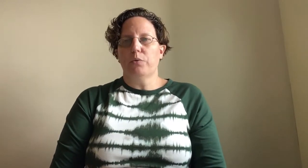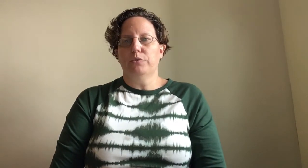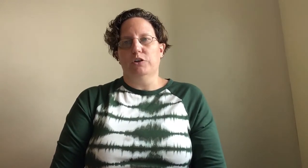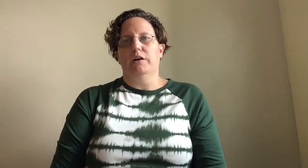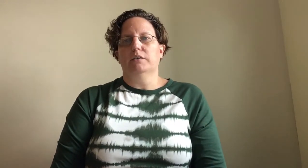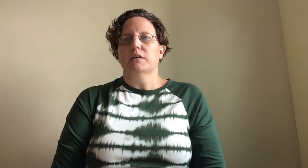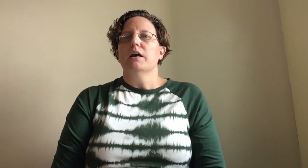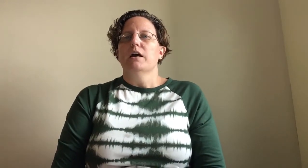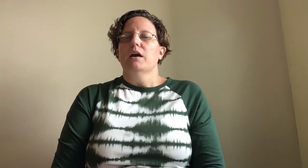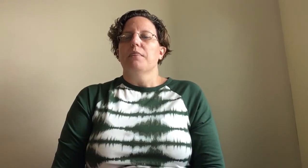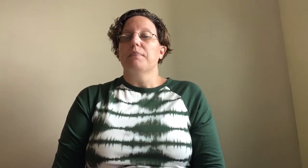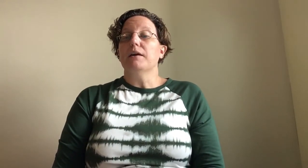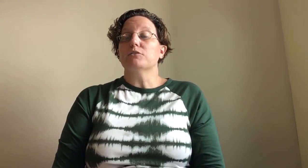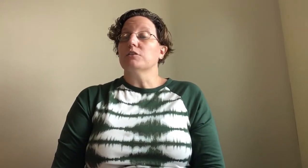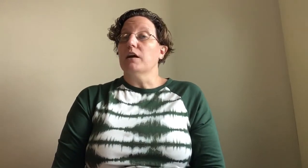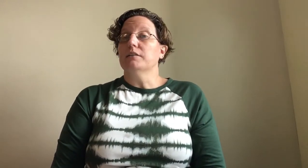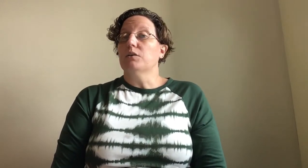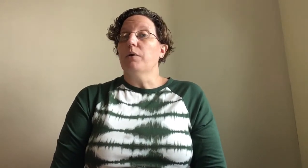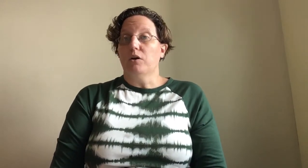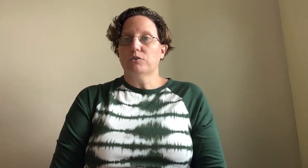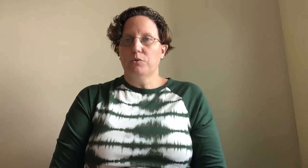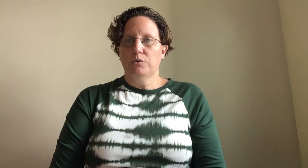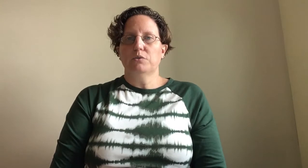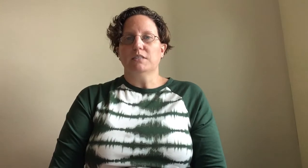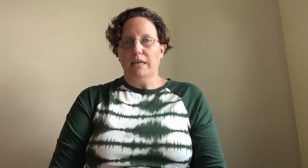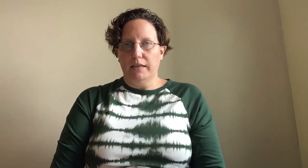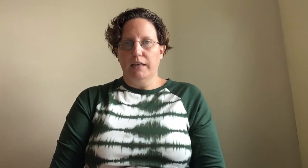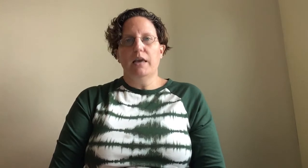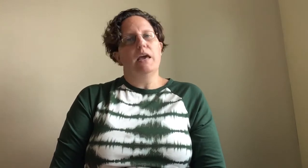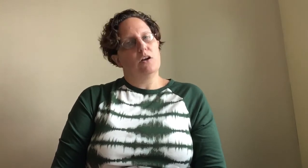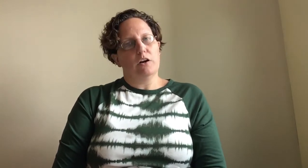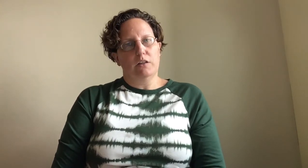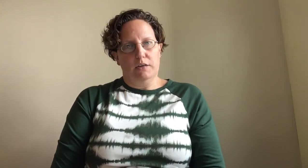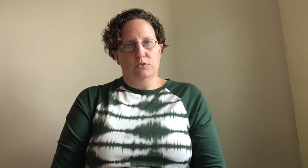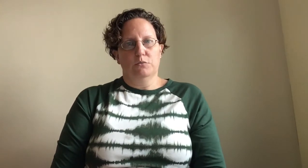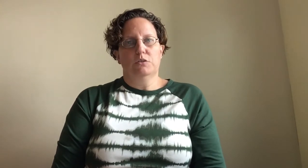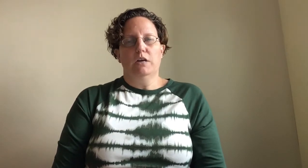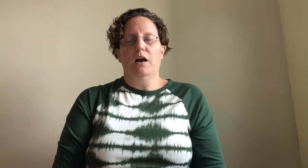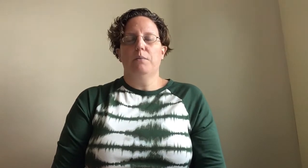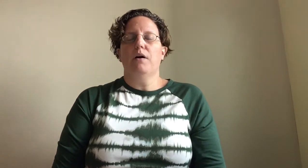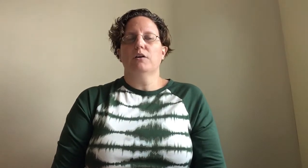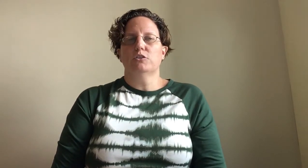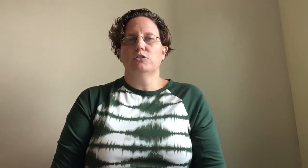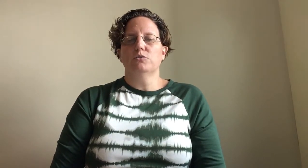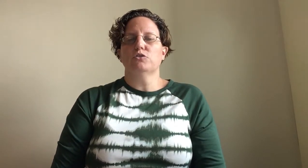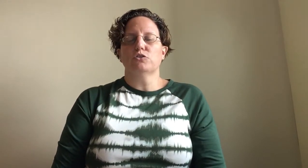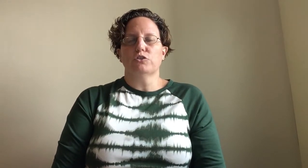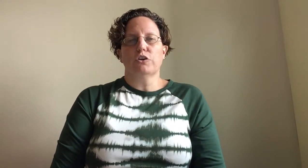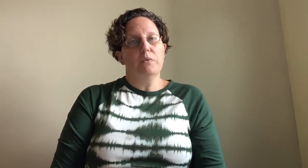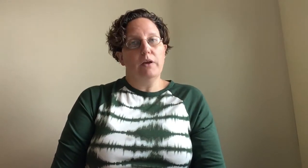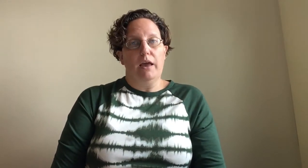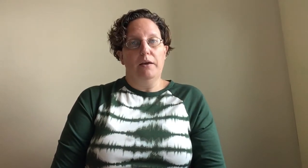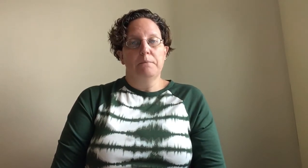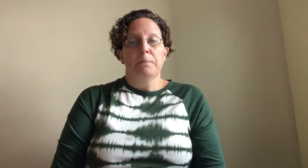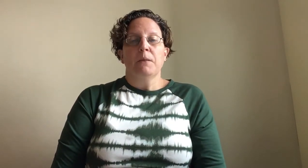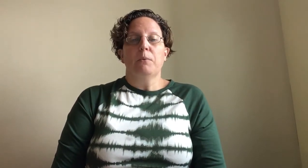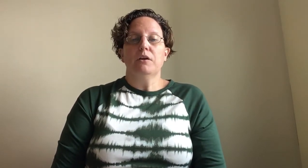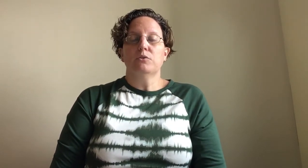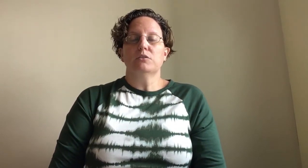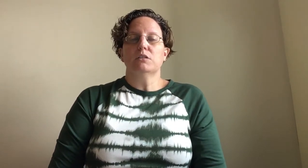with your child. These are signs that we also use daily in our classrooms to help our students learn to communicate. We use these